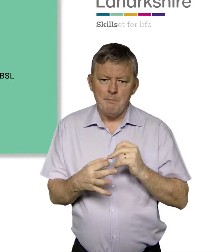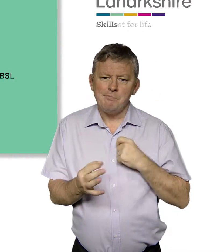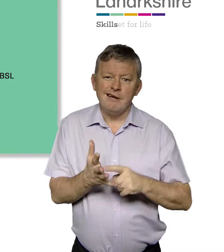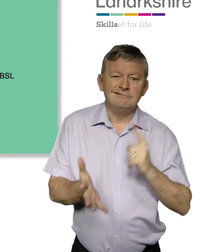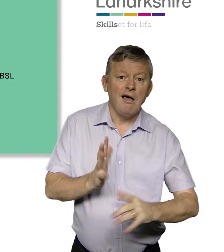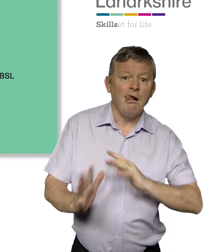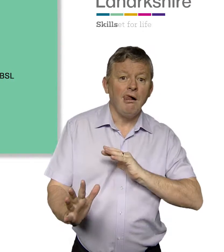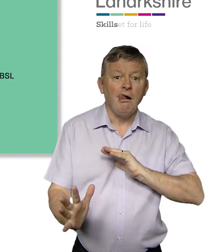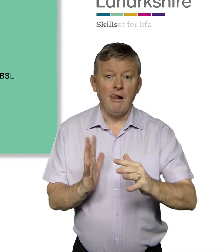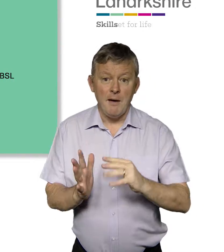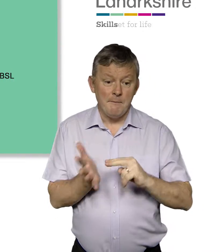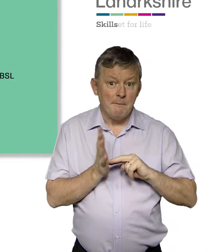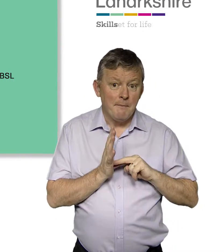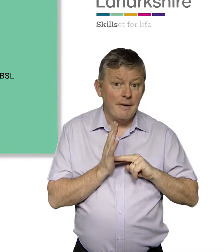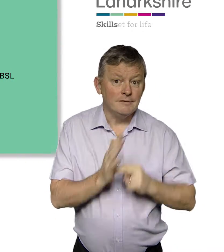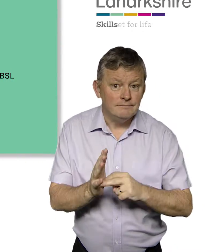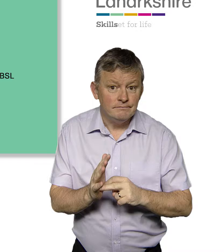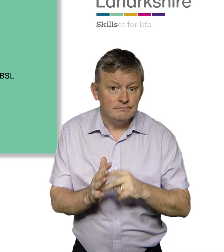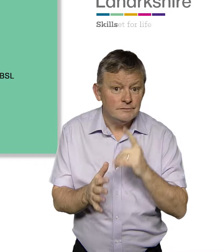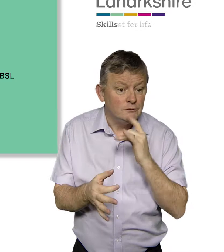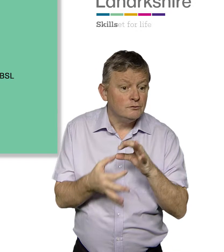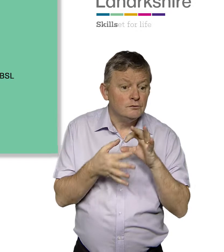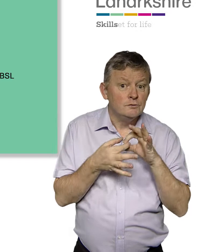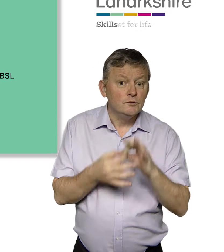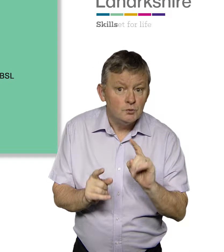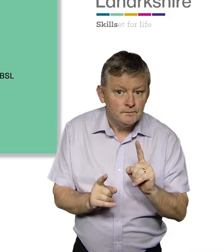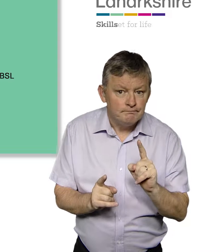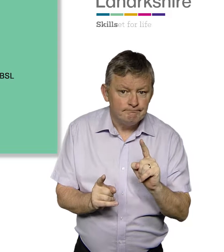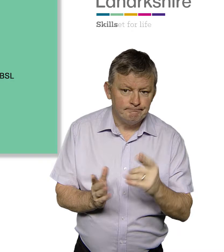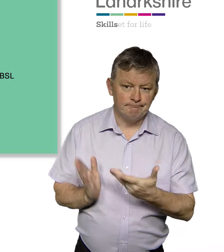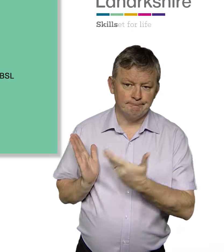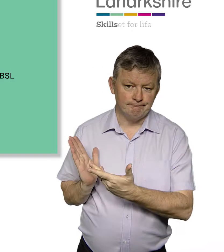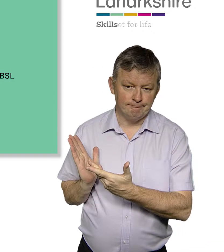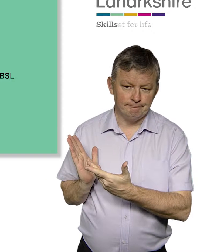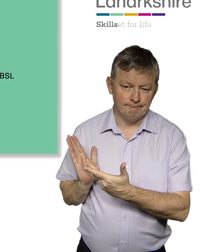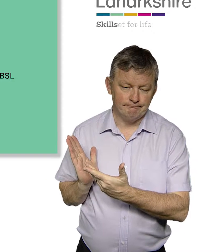If you have any questions regarding our British Sign Language BSL plan, please contact